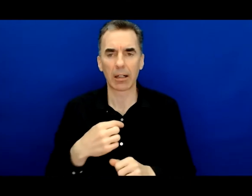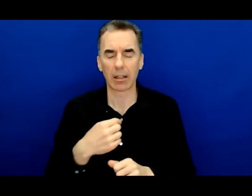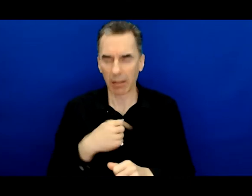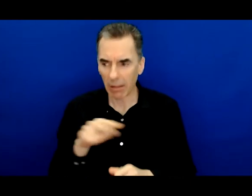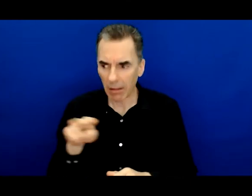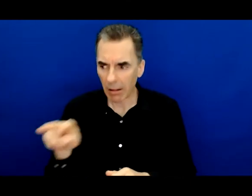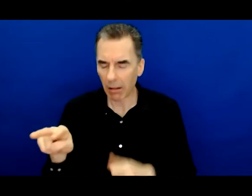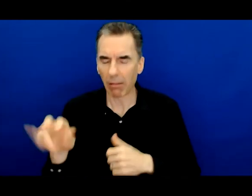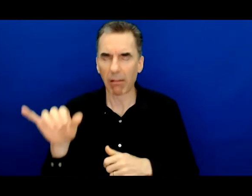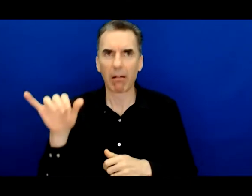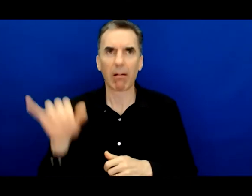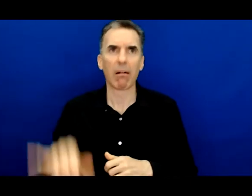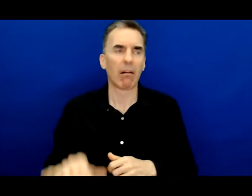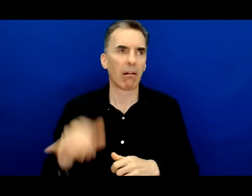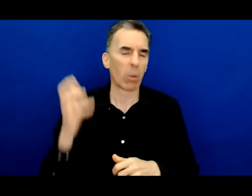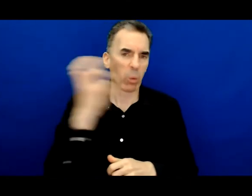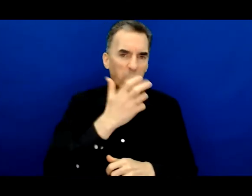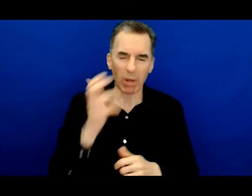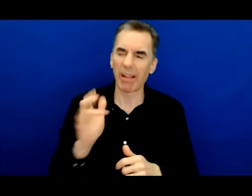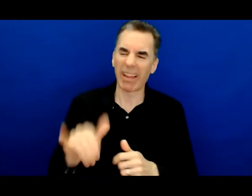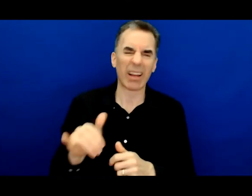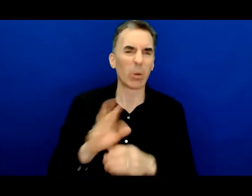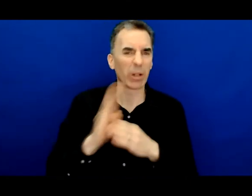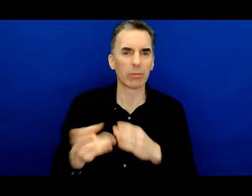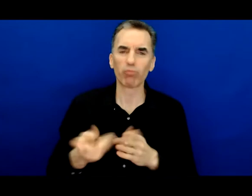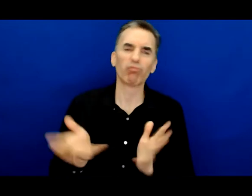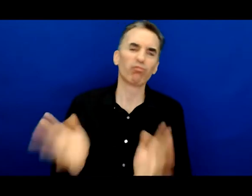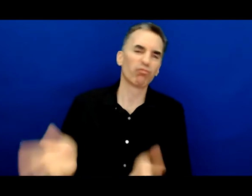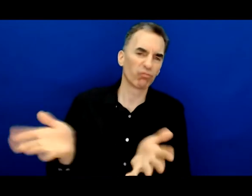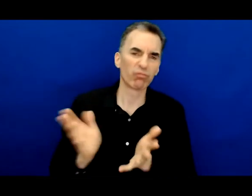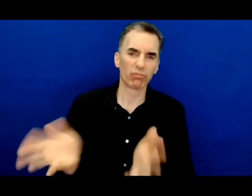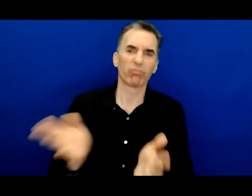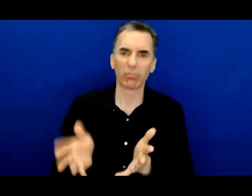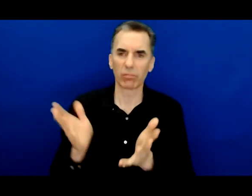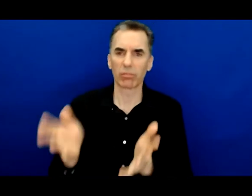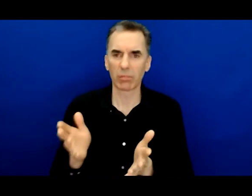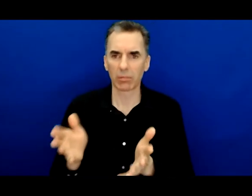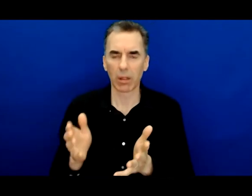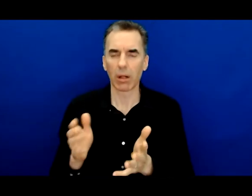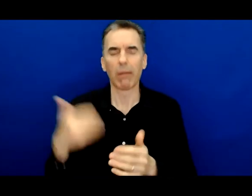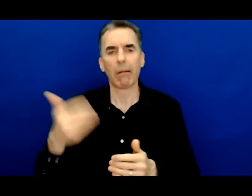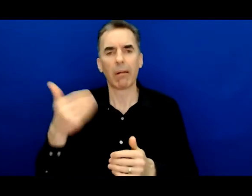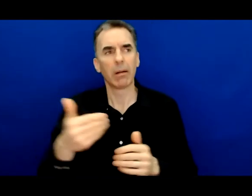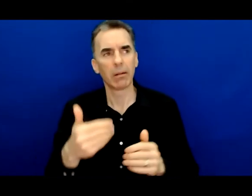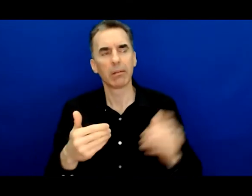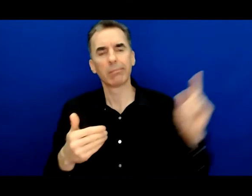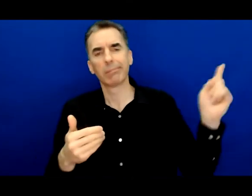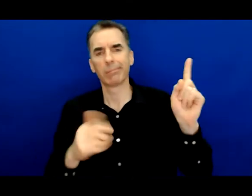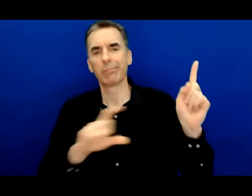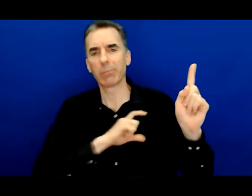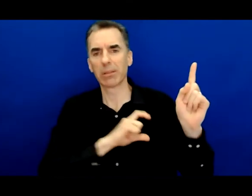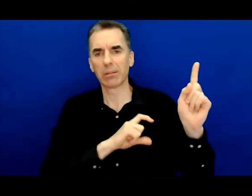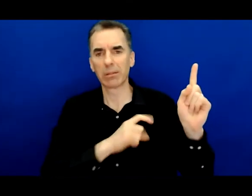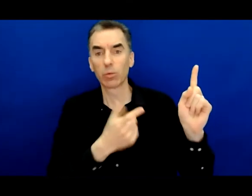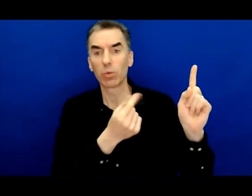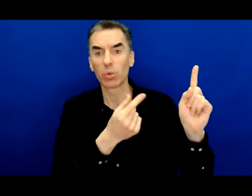Arthur and I talked endlessly that weekend with our conversation occasionally punctuated by this correction officer making his rounds and doing what?